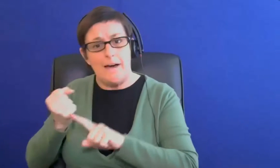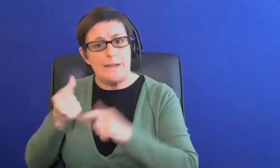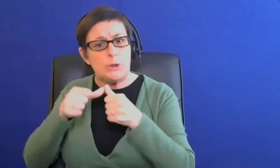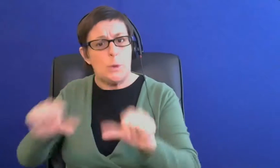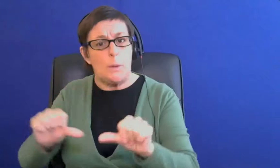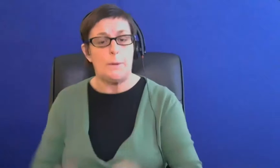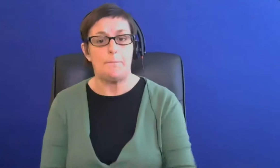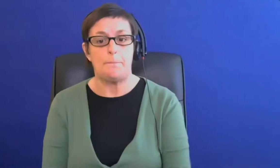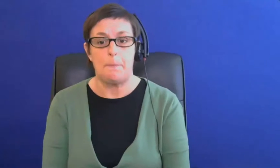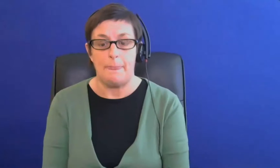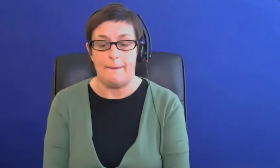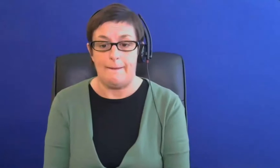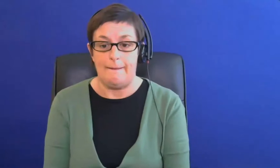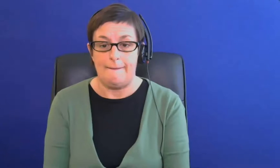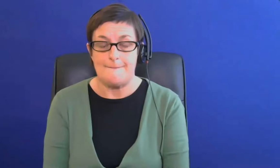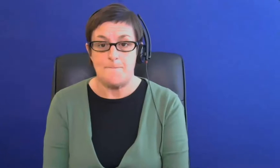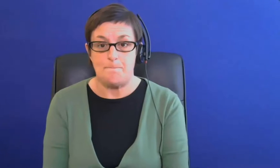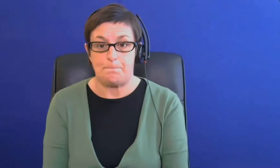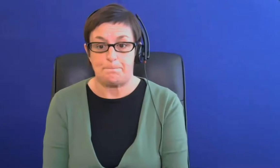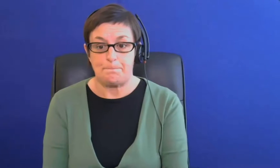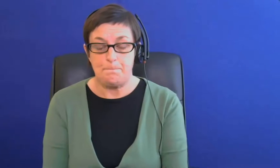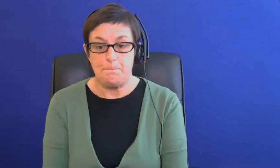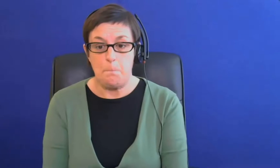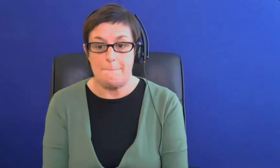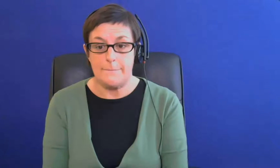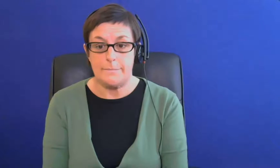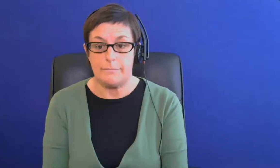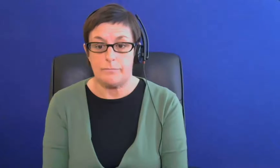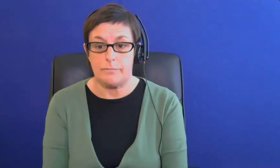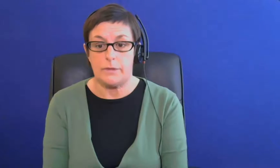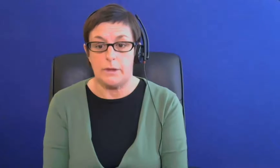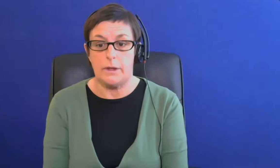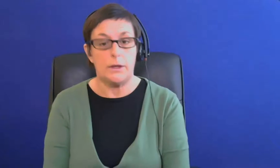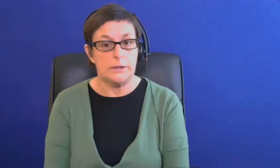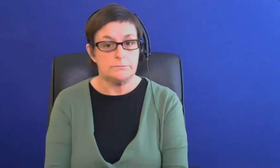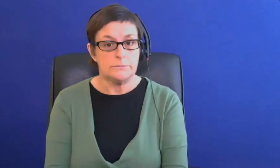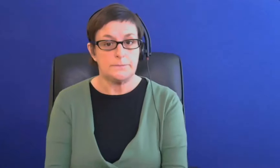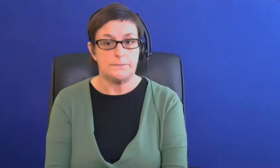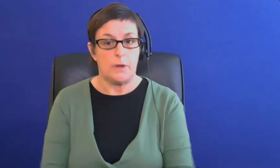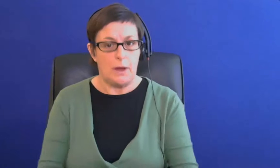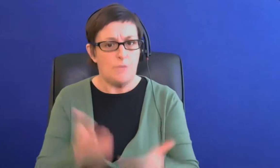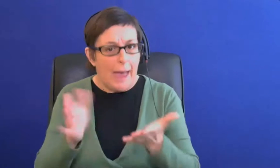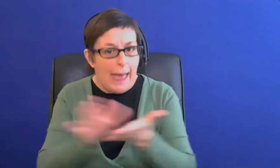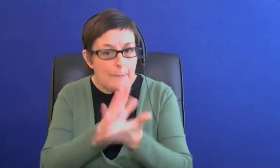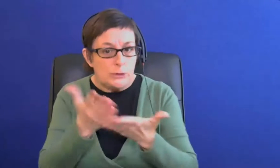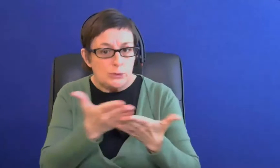she's happy to yes and we can share those absolutely yeah and i'll get that looked into